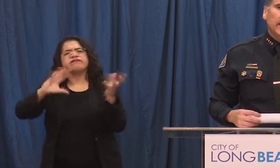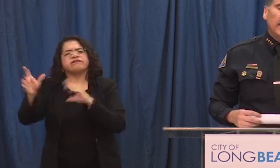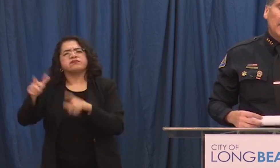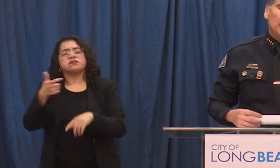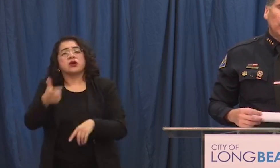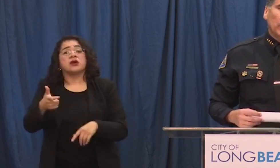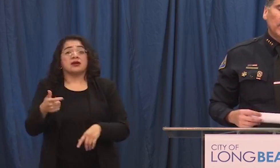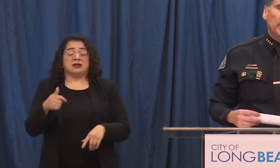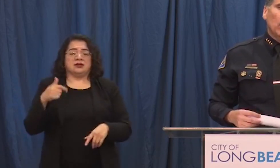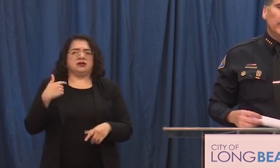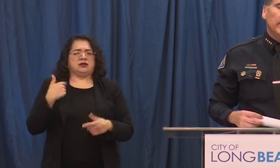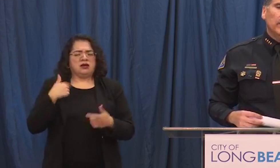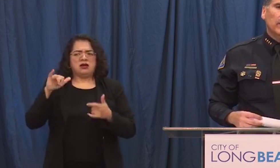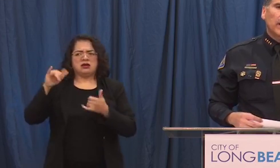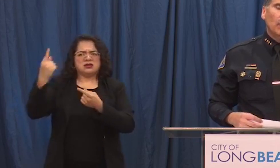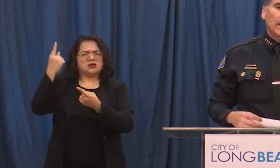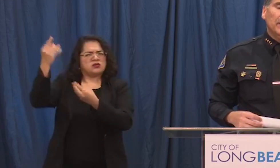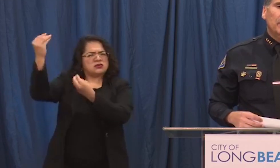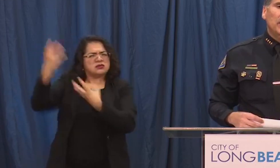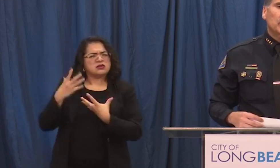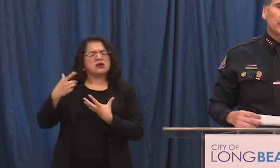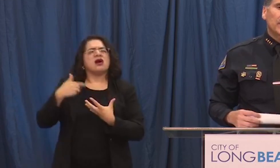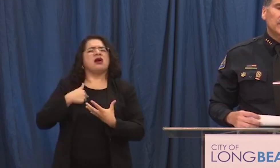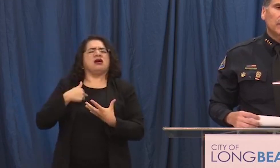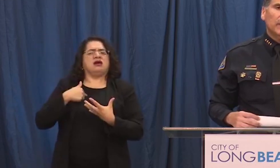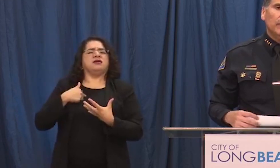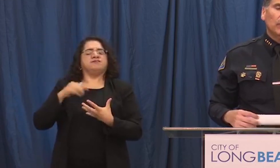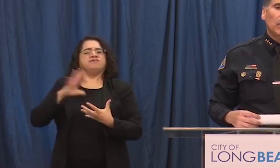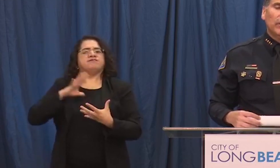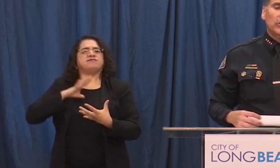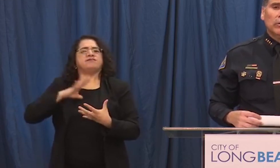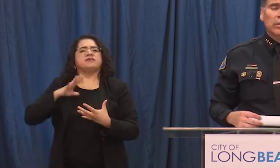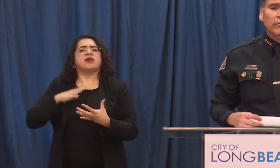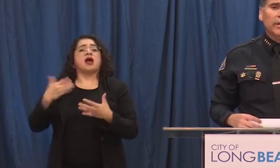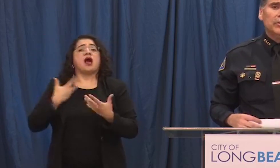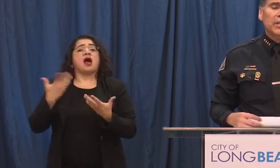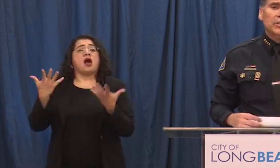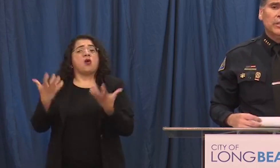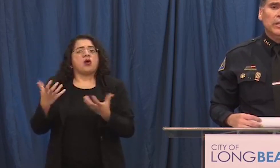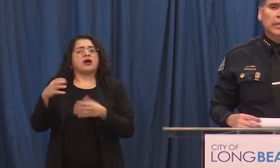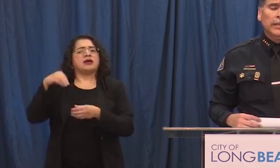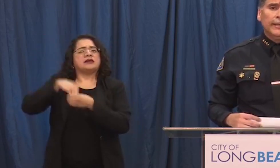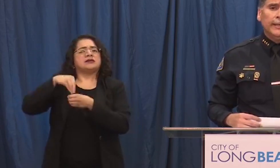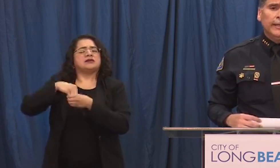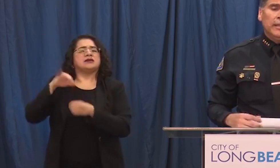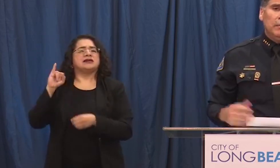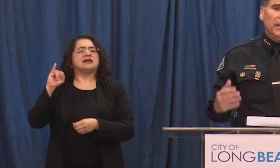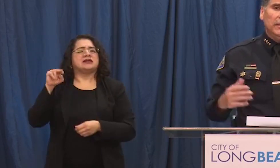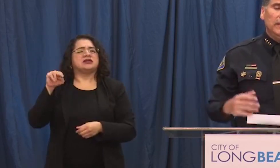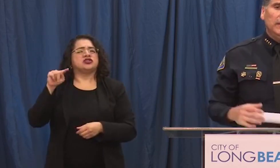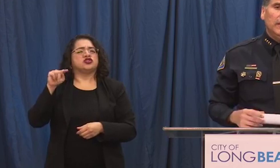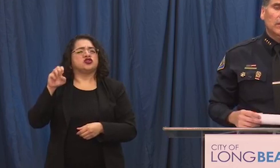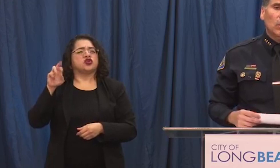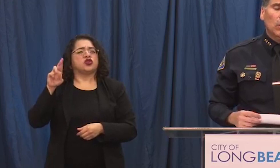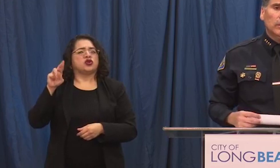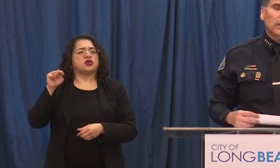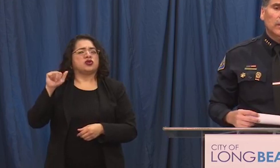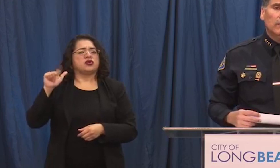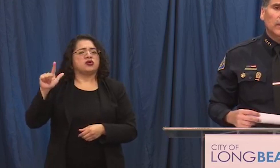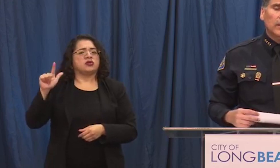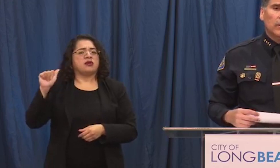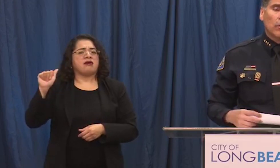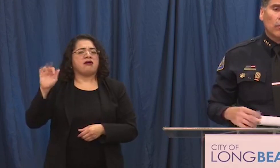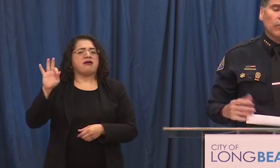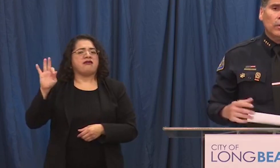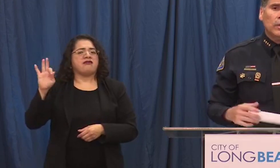uh and before coming over here i wanted to make sure that somebody from our internal affairs section uh immediately gets a hold